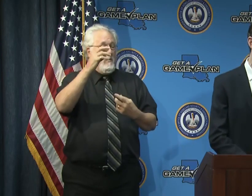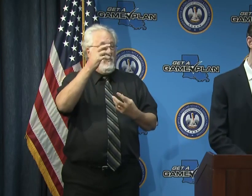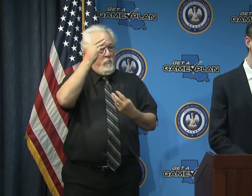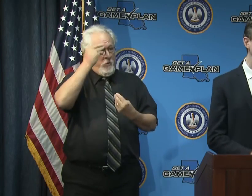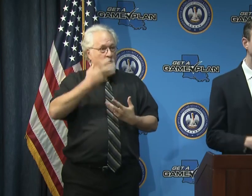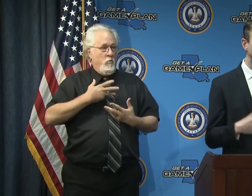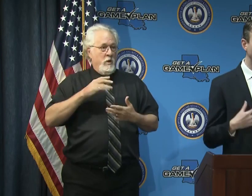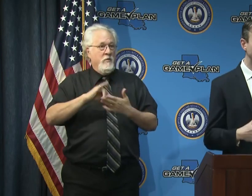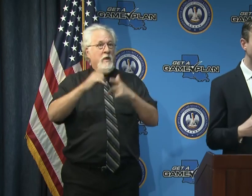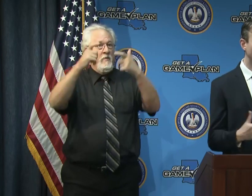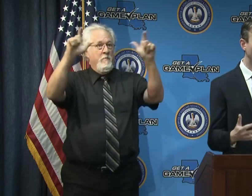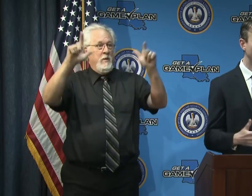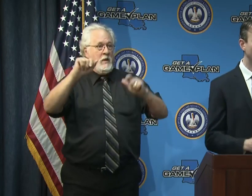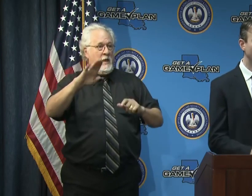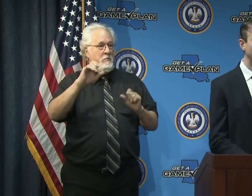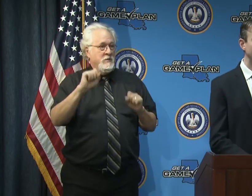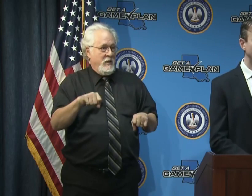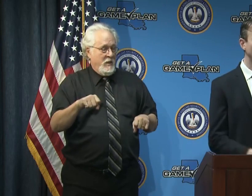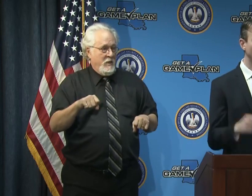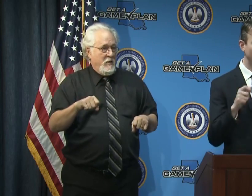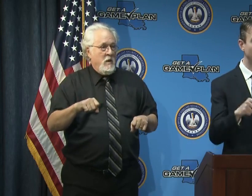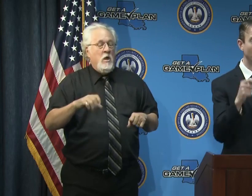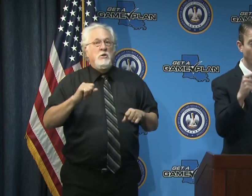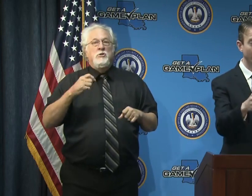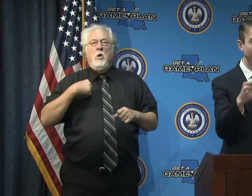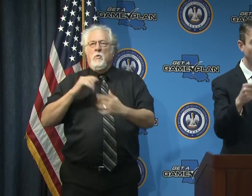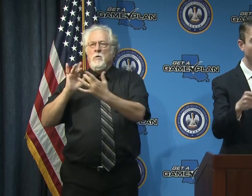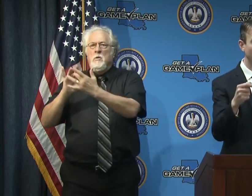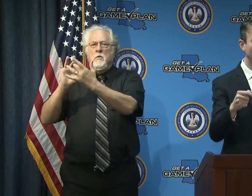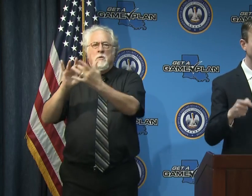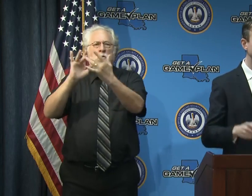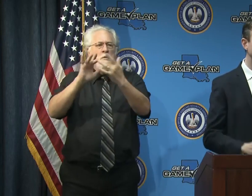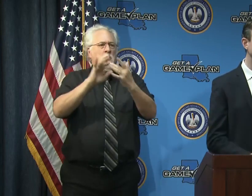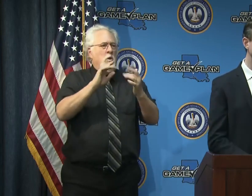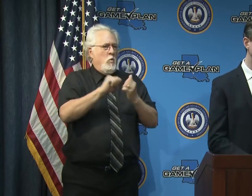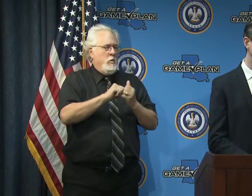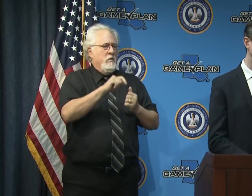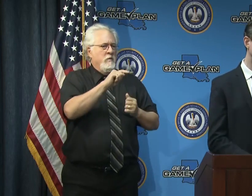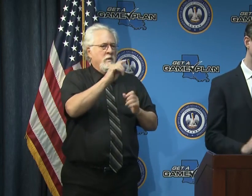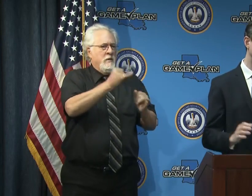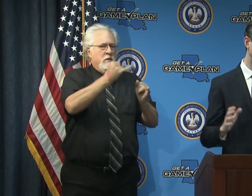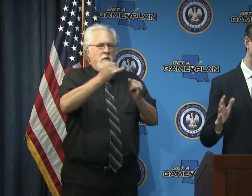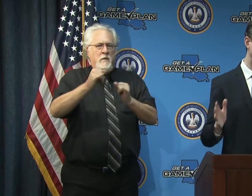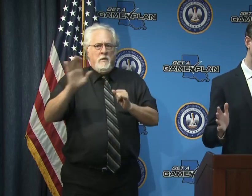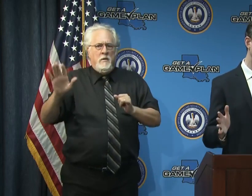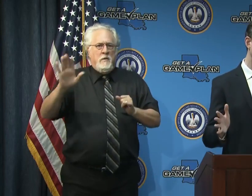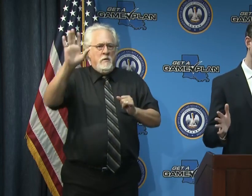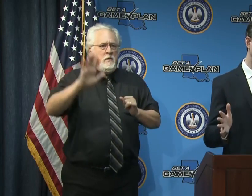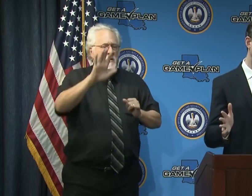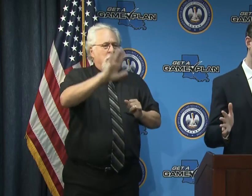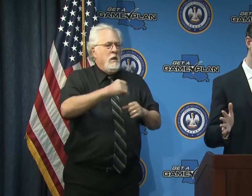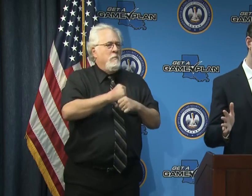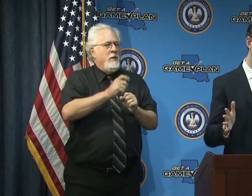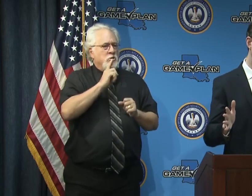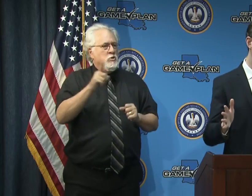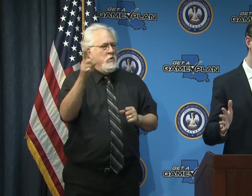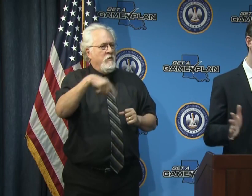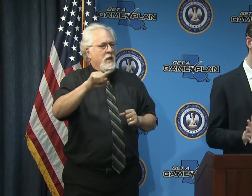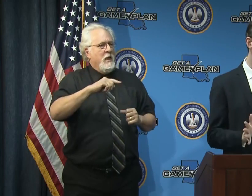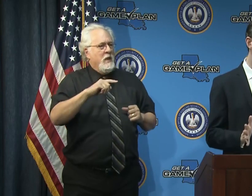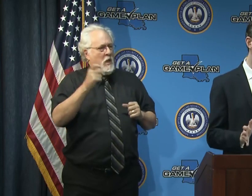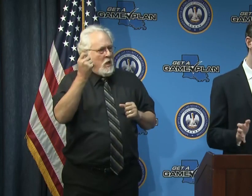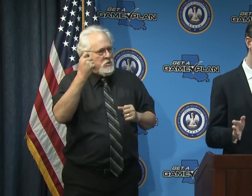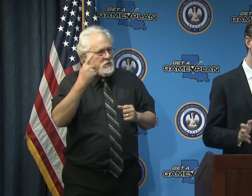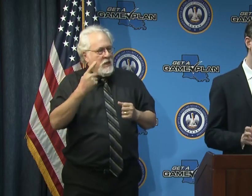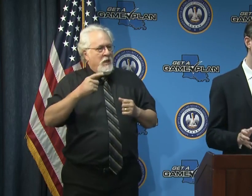labs do and so what my team's been working on is really reaching out and working with with those individually to make sure that they had uh an